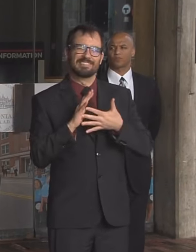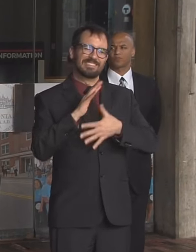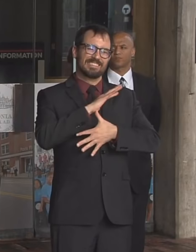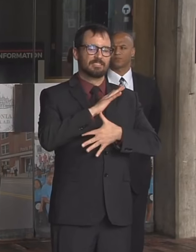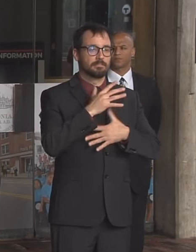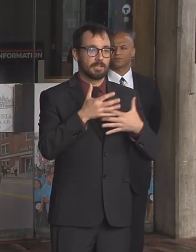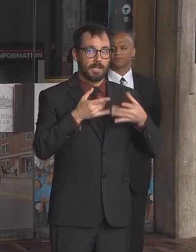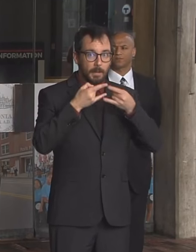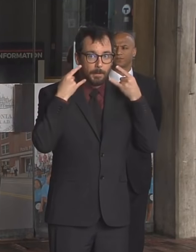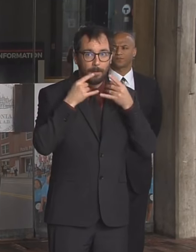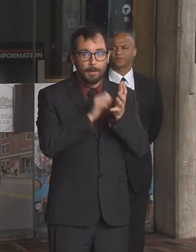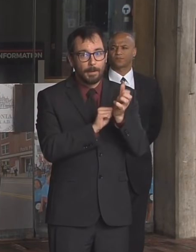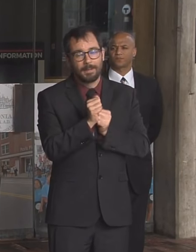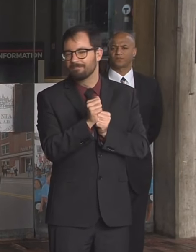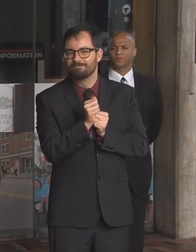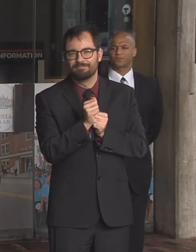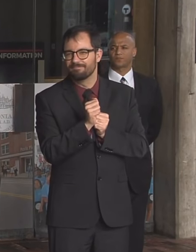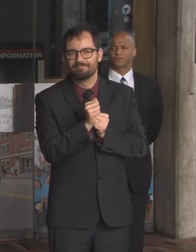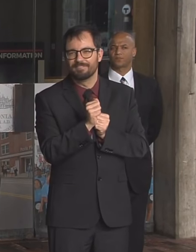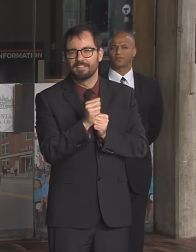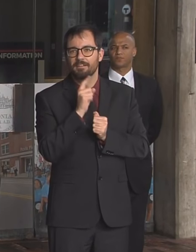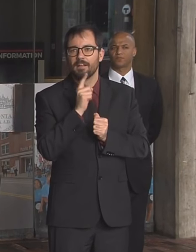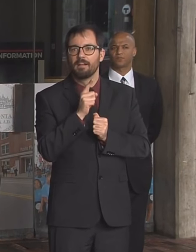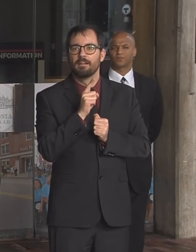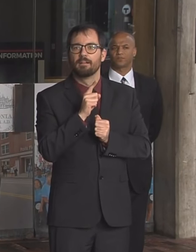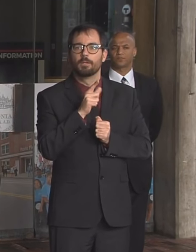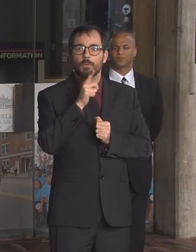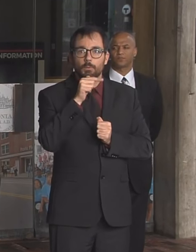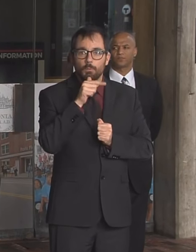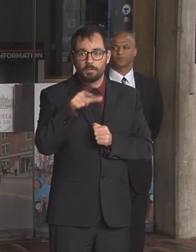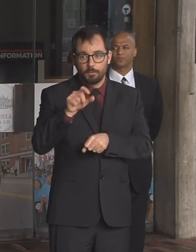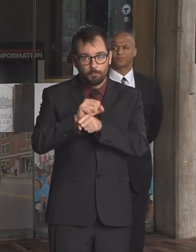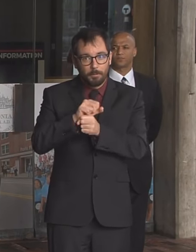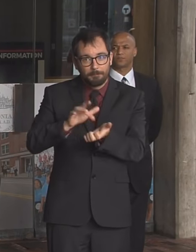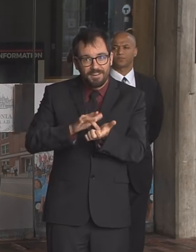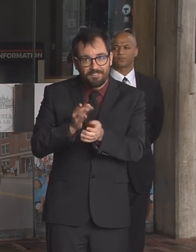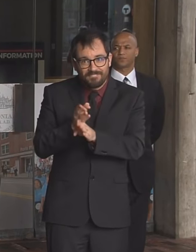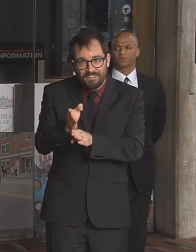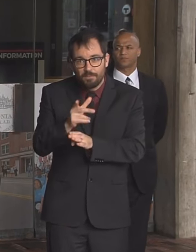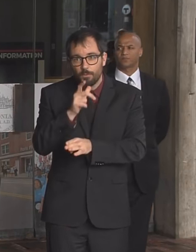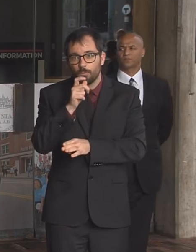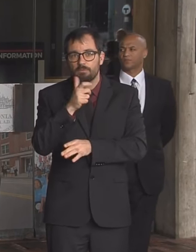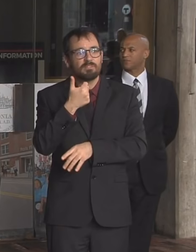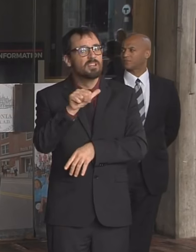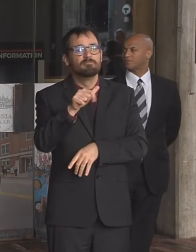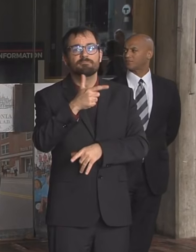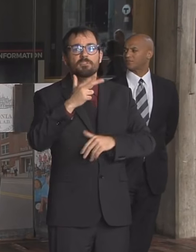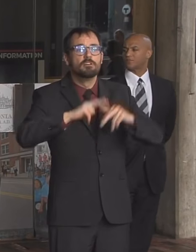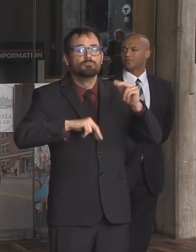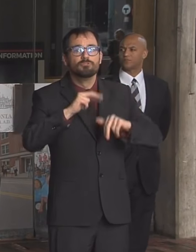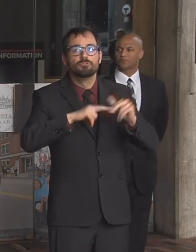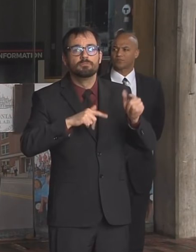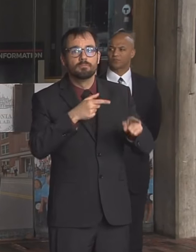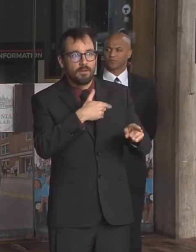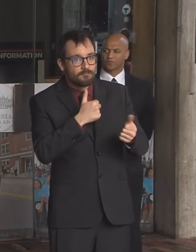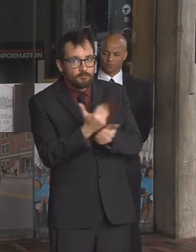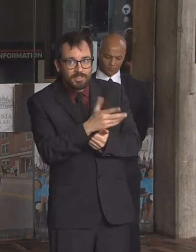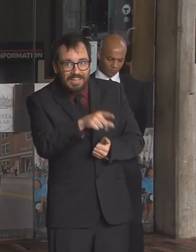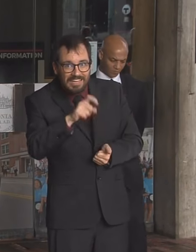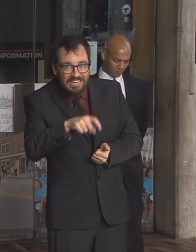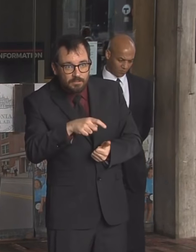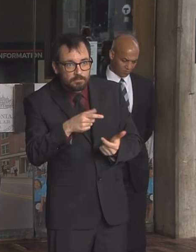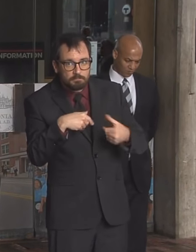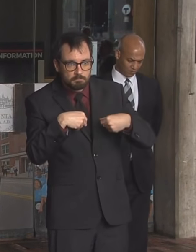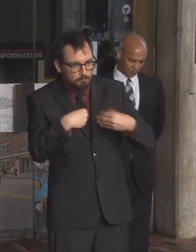have the proper um proper equipment they need to do their job uh i think the biggest challenge for all of us is is making sure that we